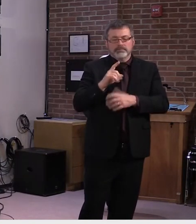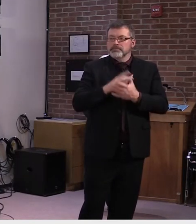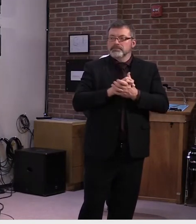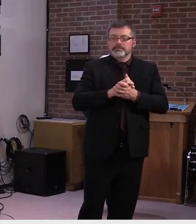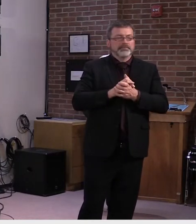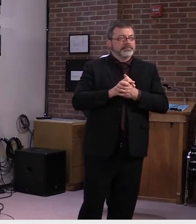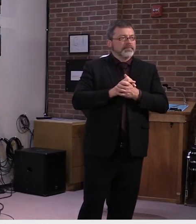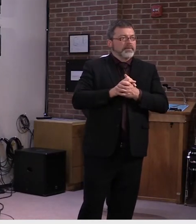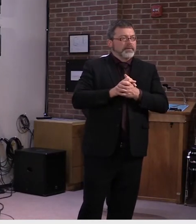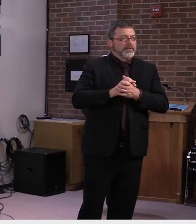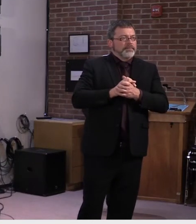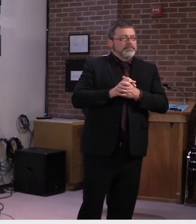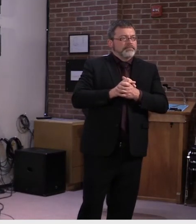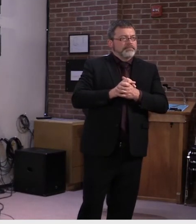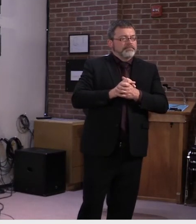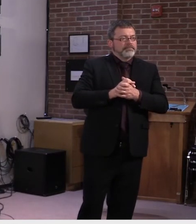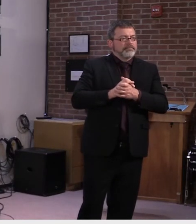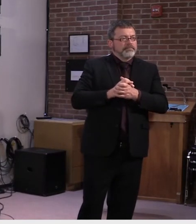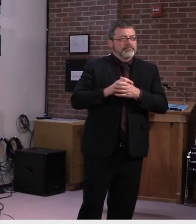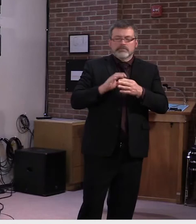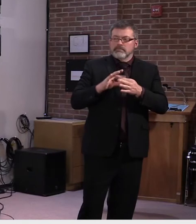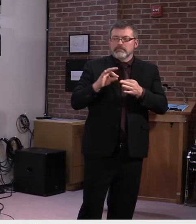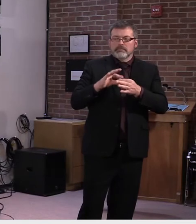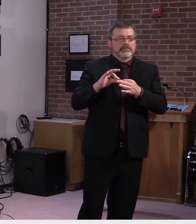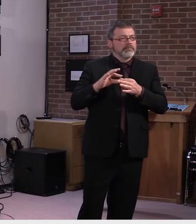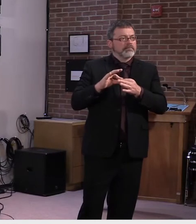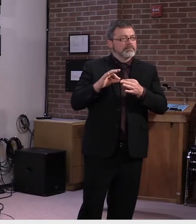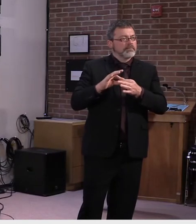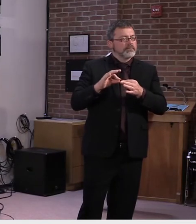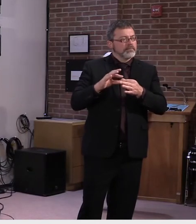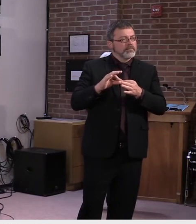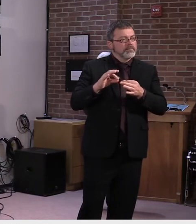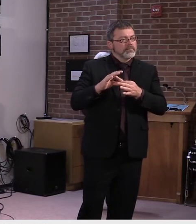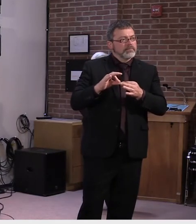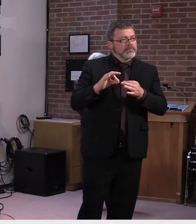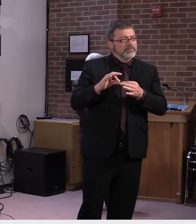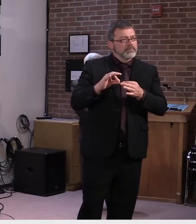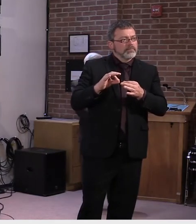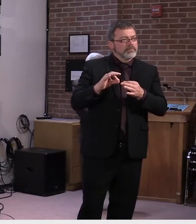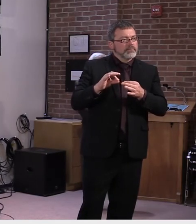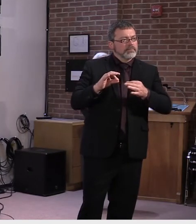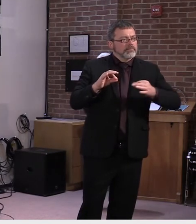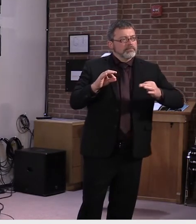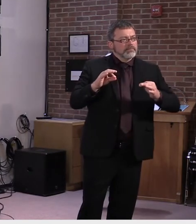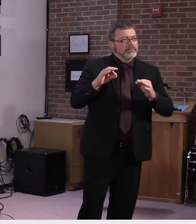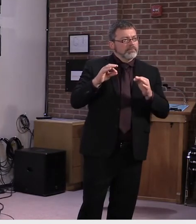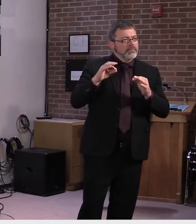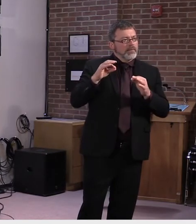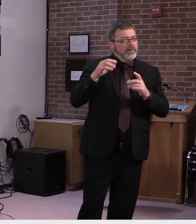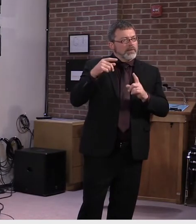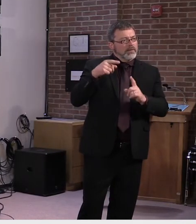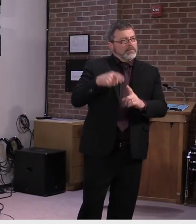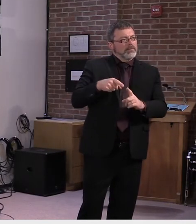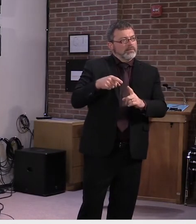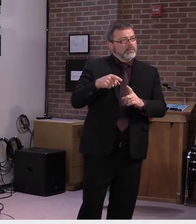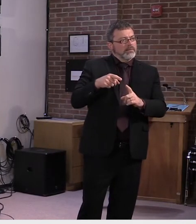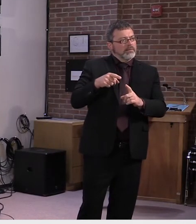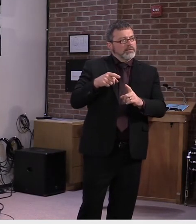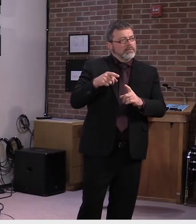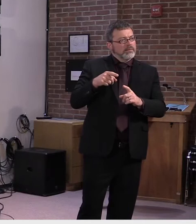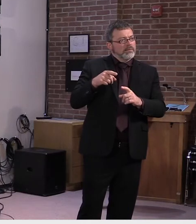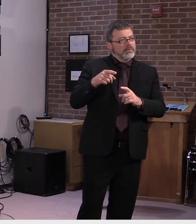into luring people to the state of Vermont, um, to try to address the demographic crisis that states faces.